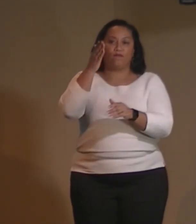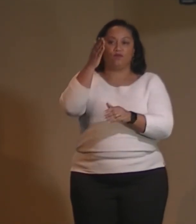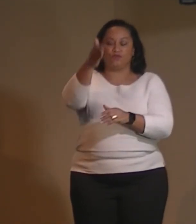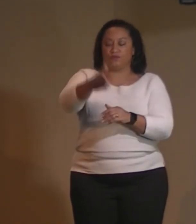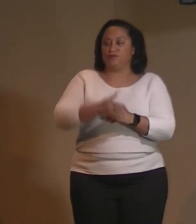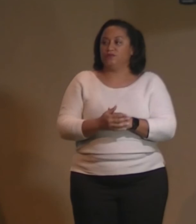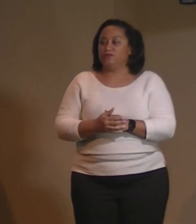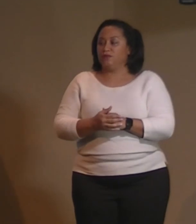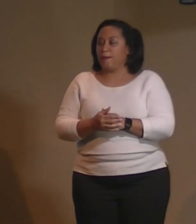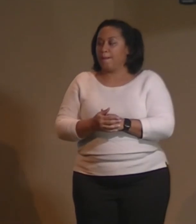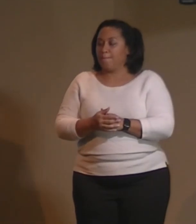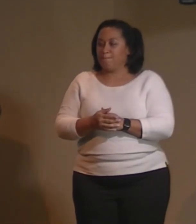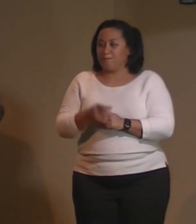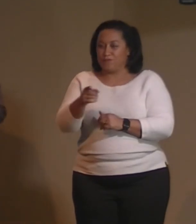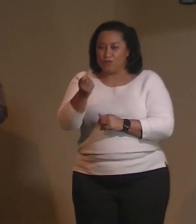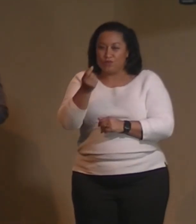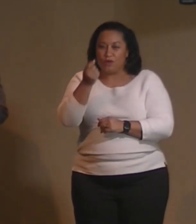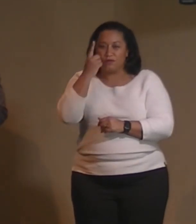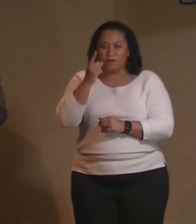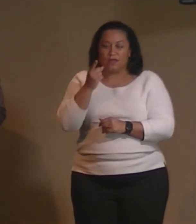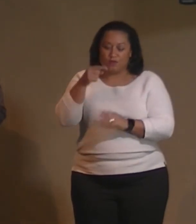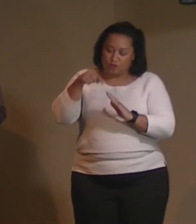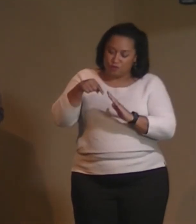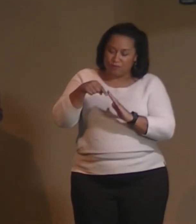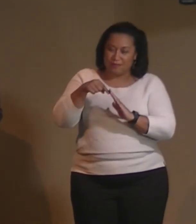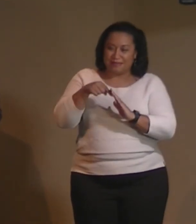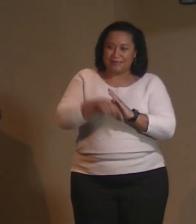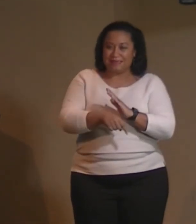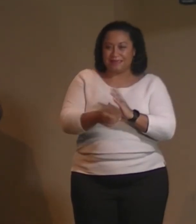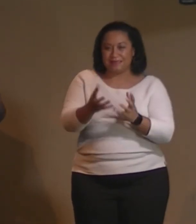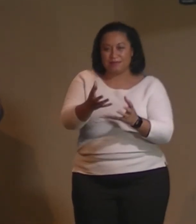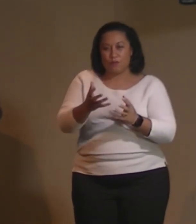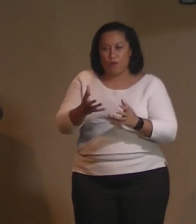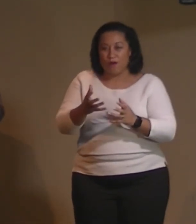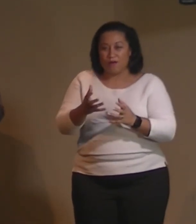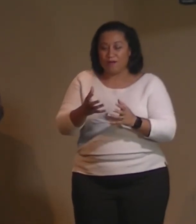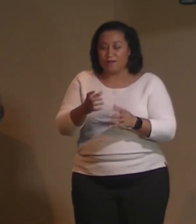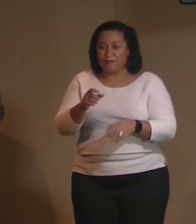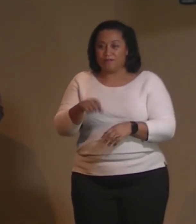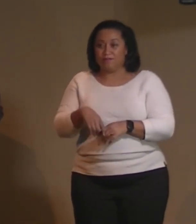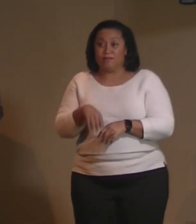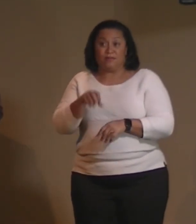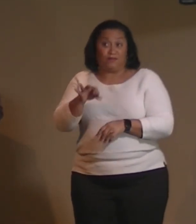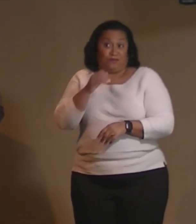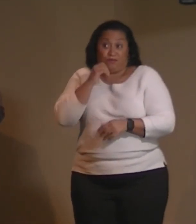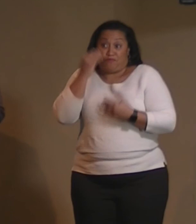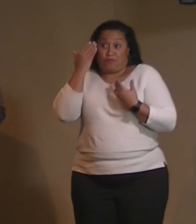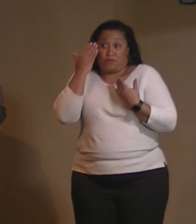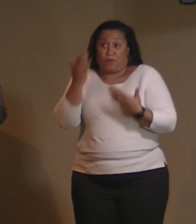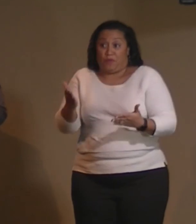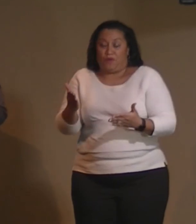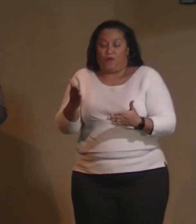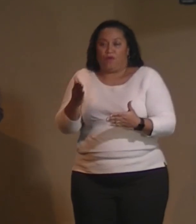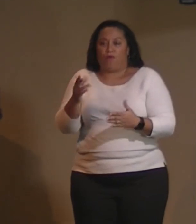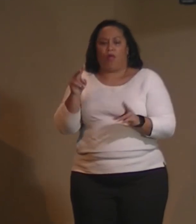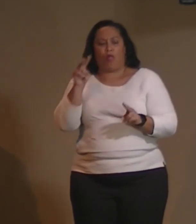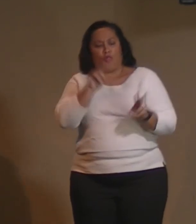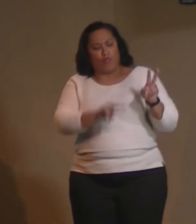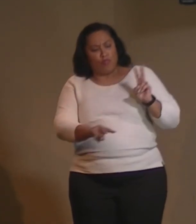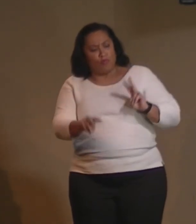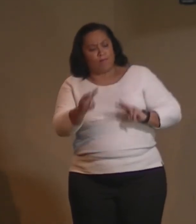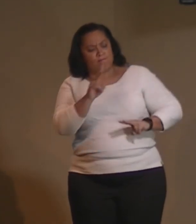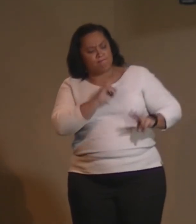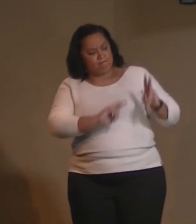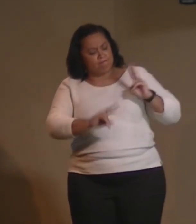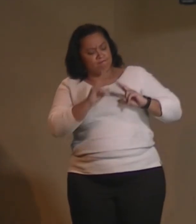Do we know what our deep driving desires are? If we don't, then look at what we do. The